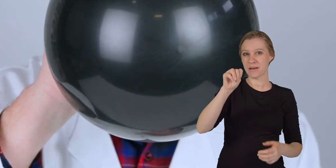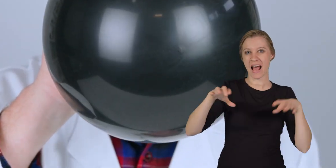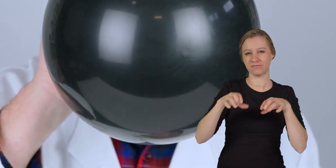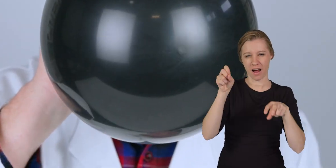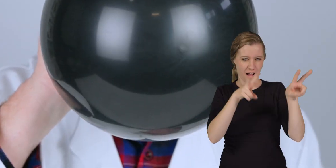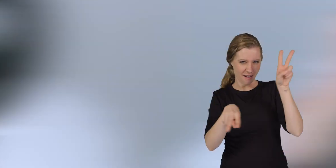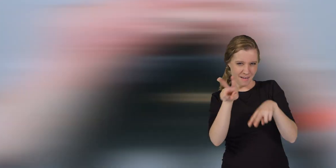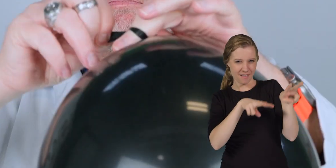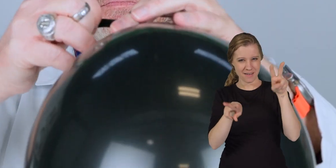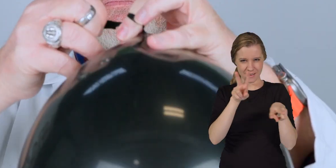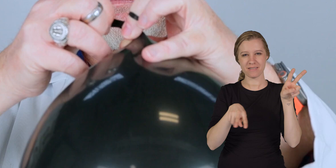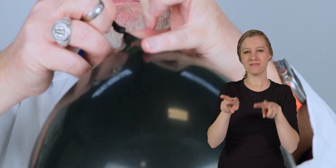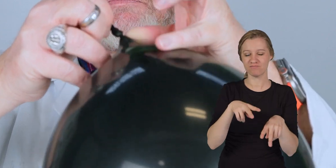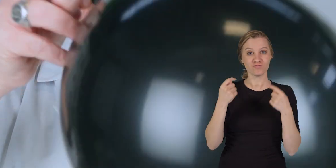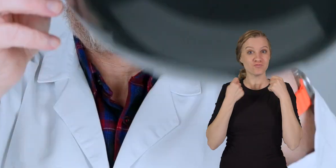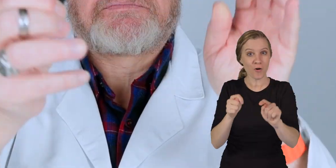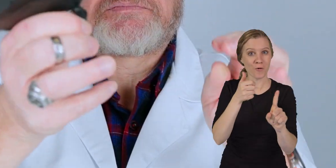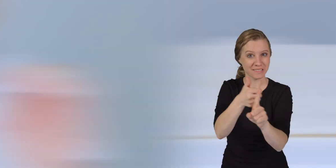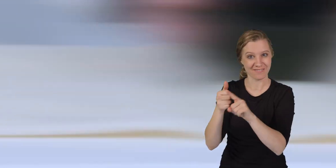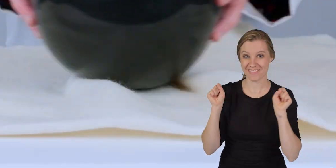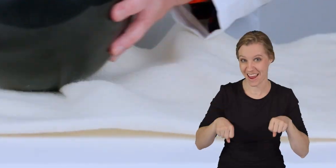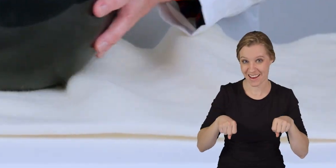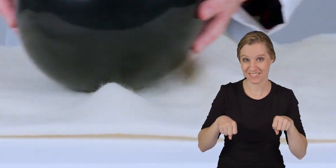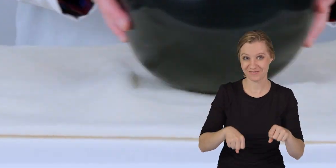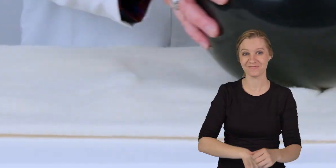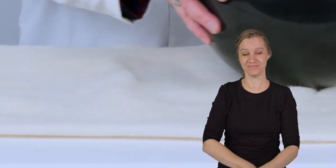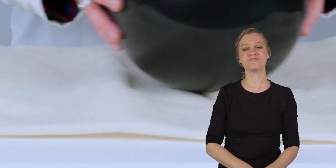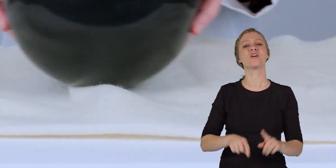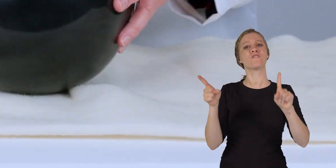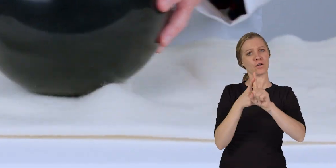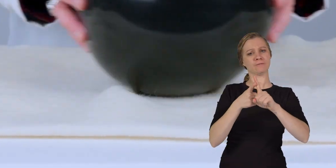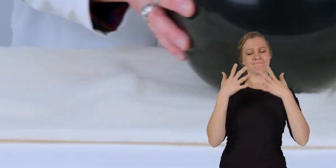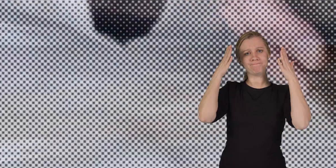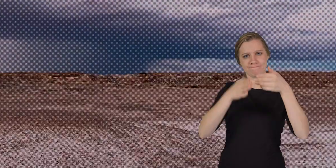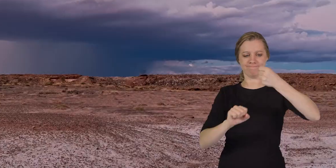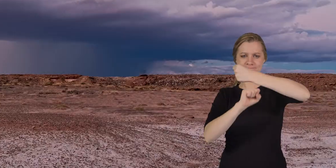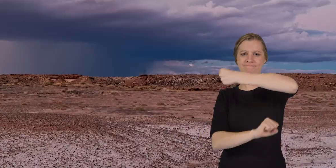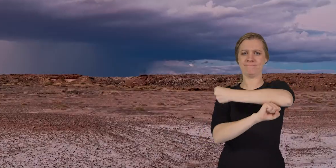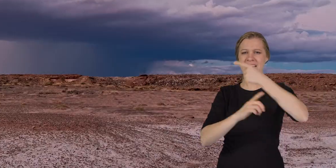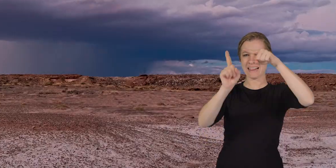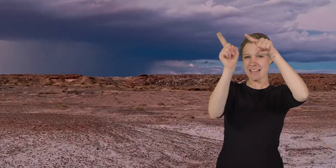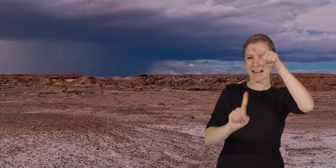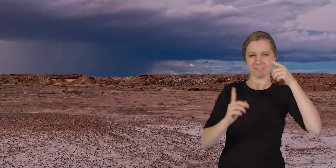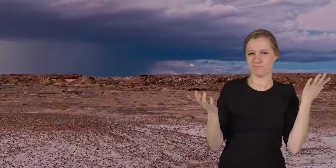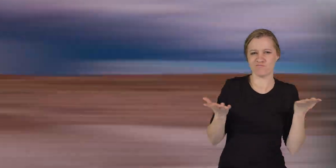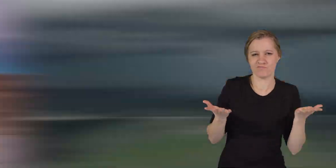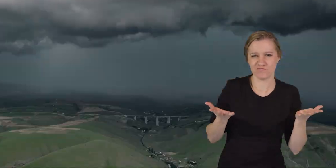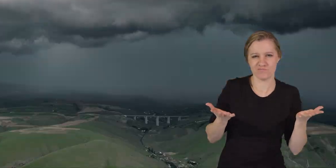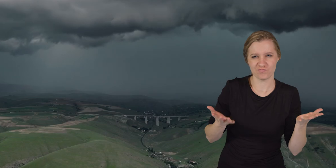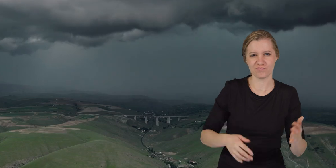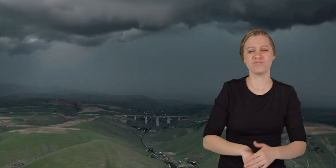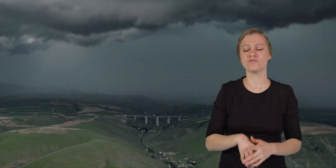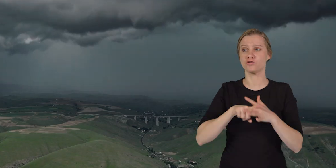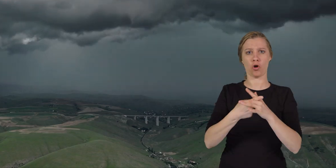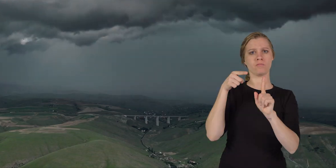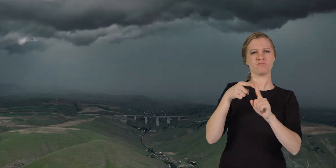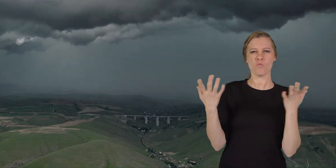stem activity you can observe and then try on your own first though let's go through some lightning basics starting